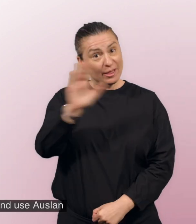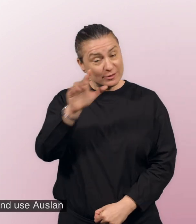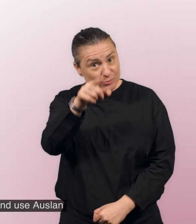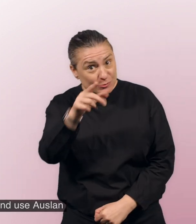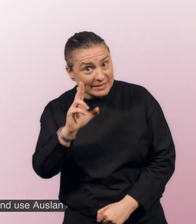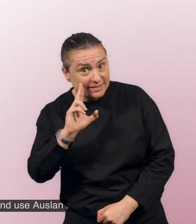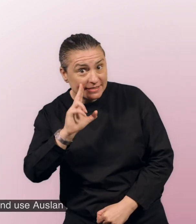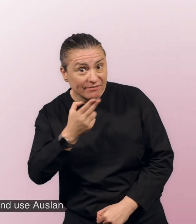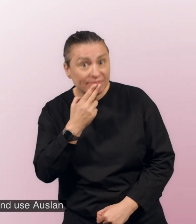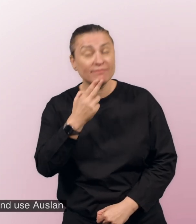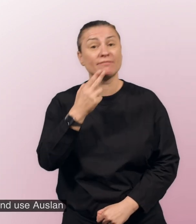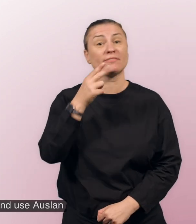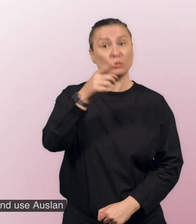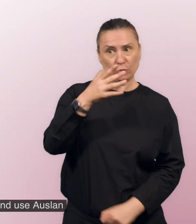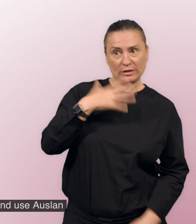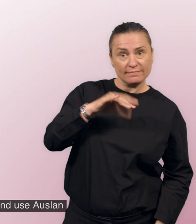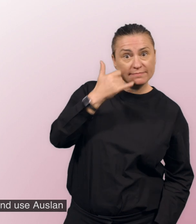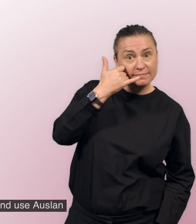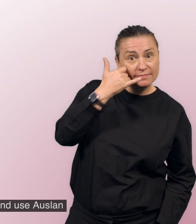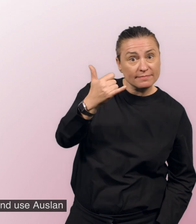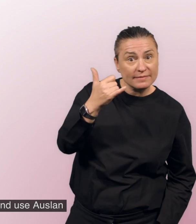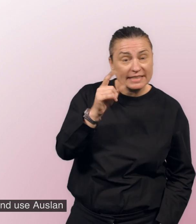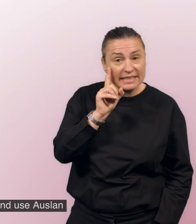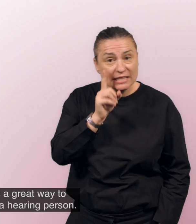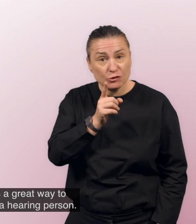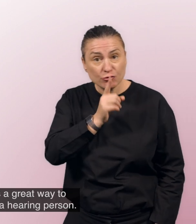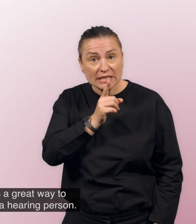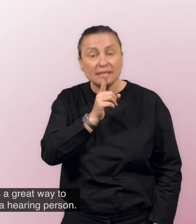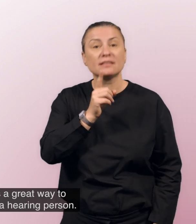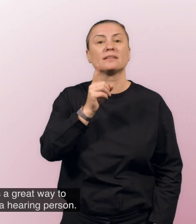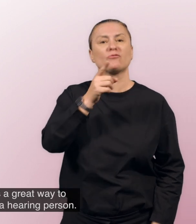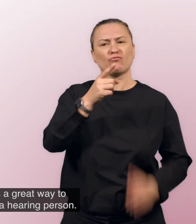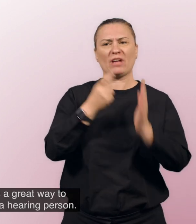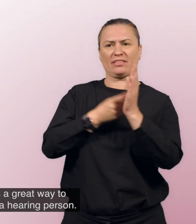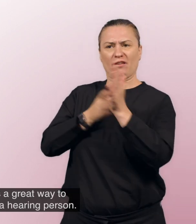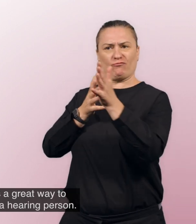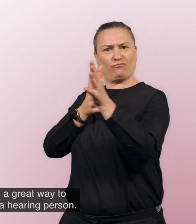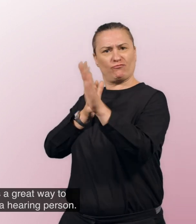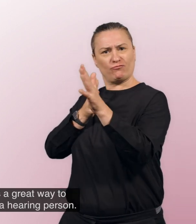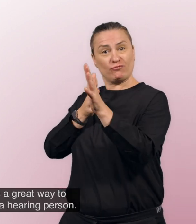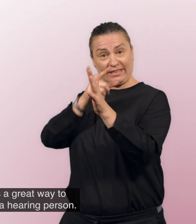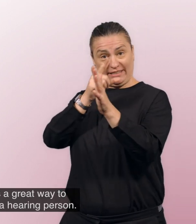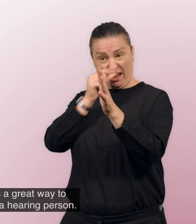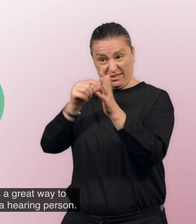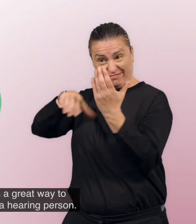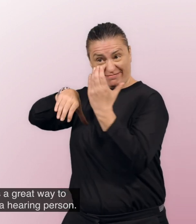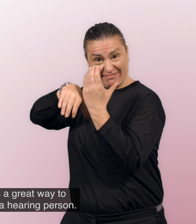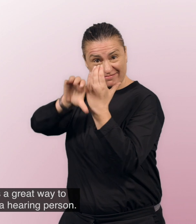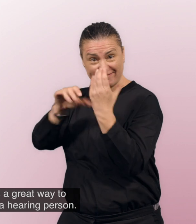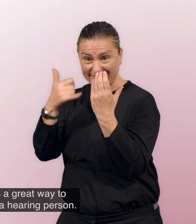Hi, if you are deaf and use Auslan then Video Relay is a great way to make a phone call to a